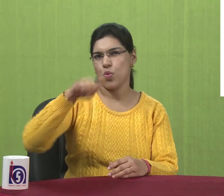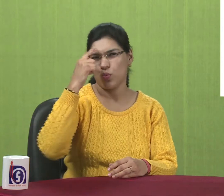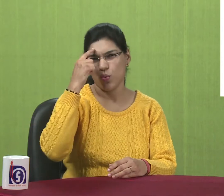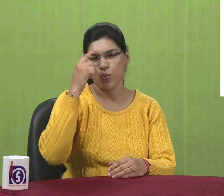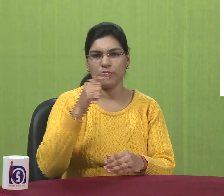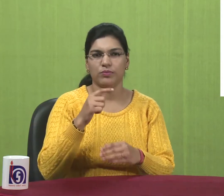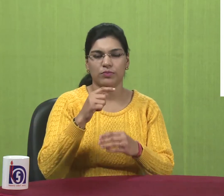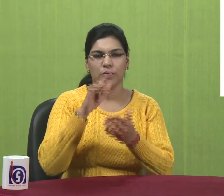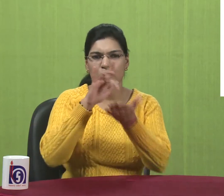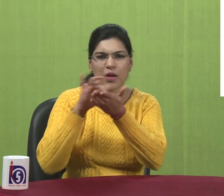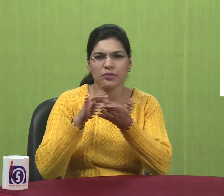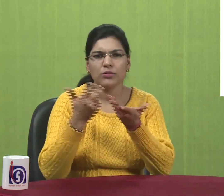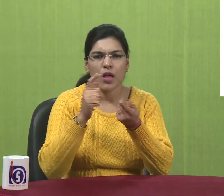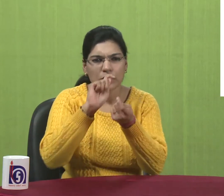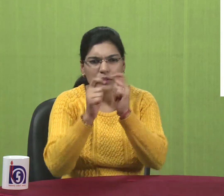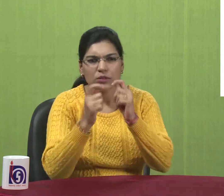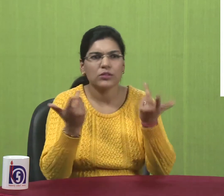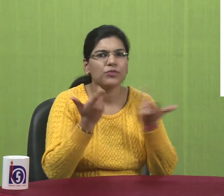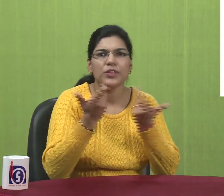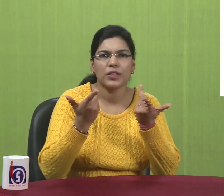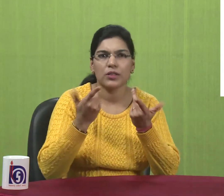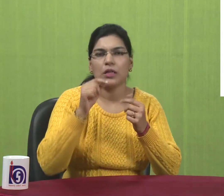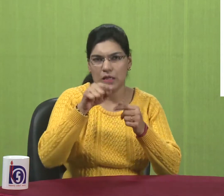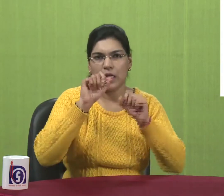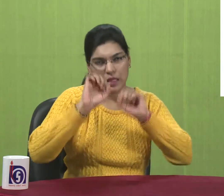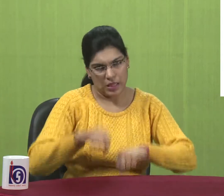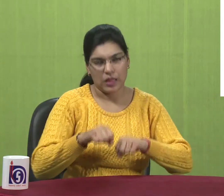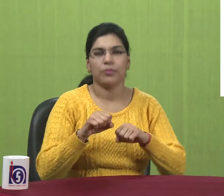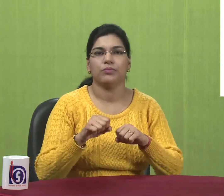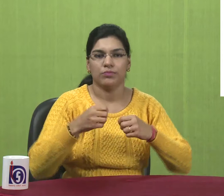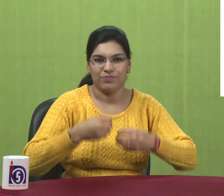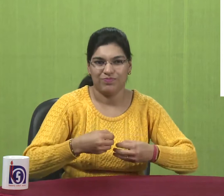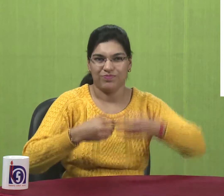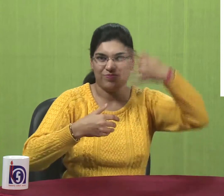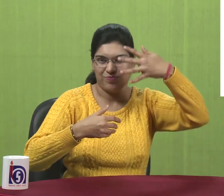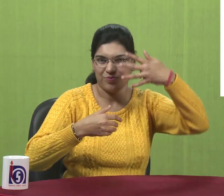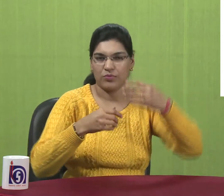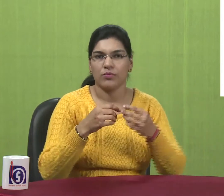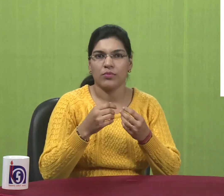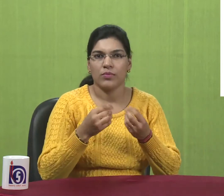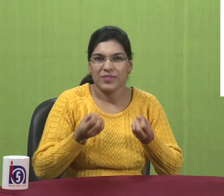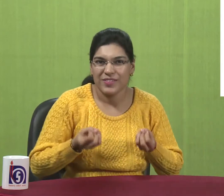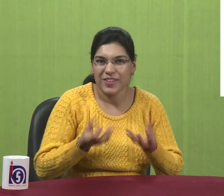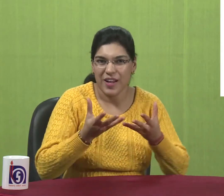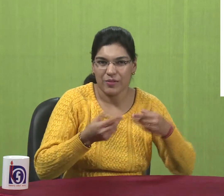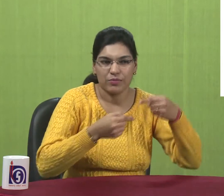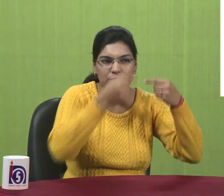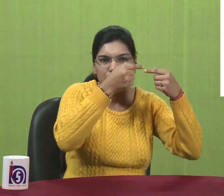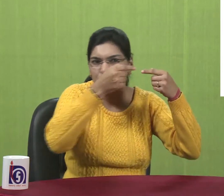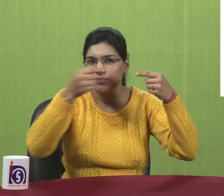So you all must be wondering how do we do it. To start control panel and use available